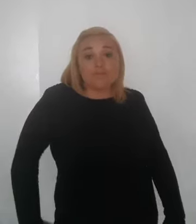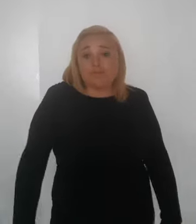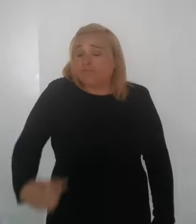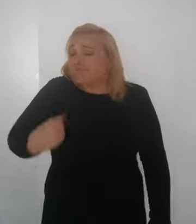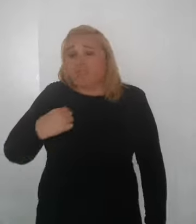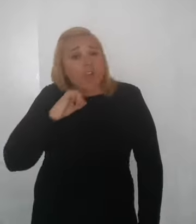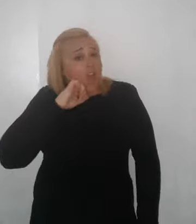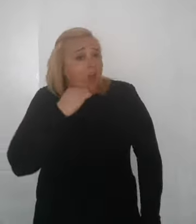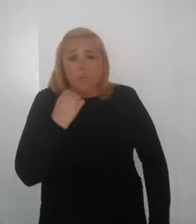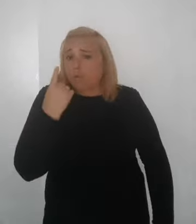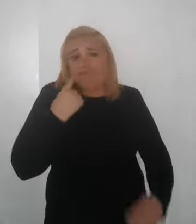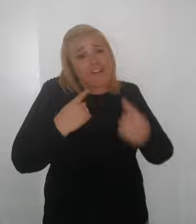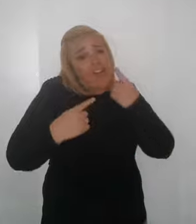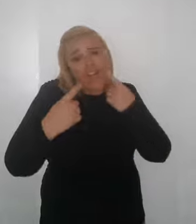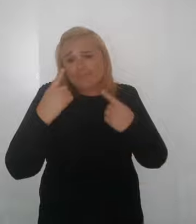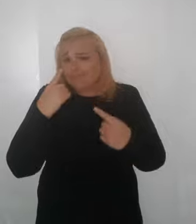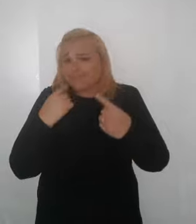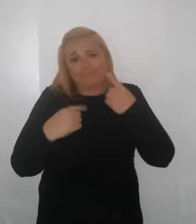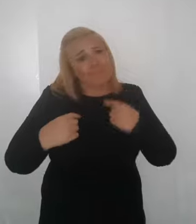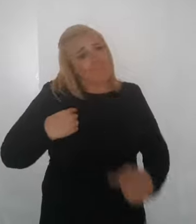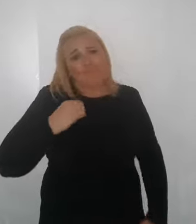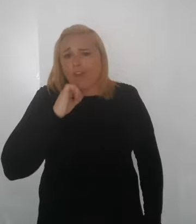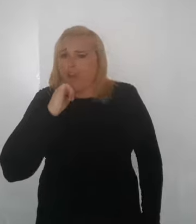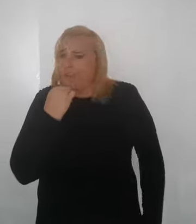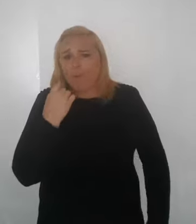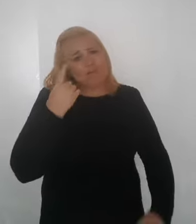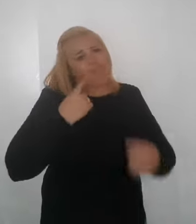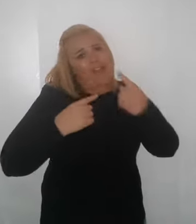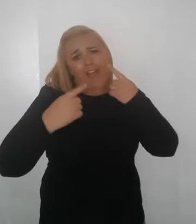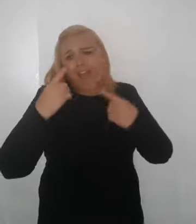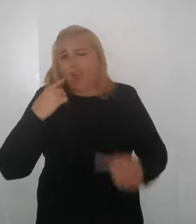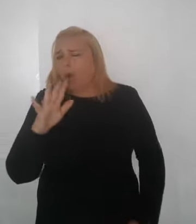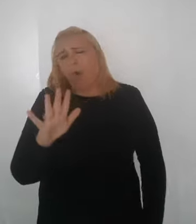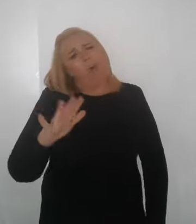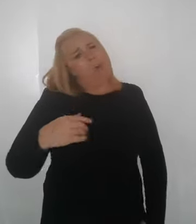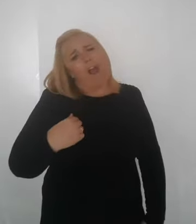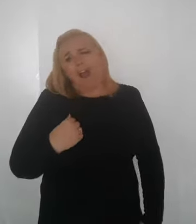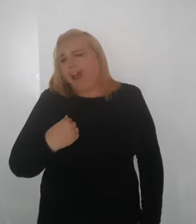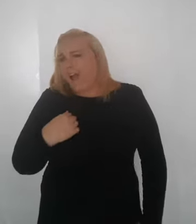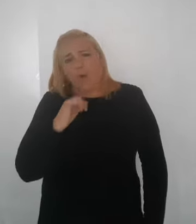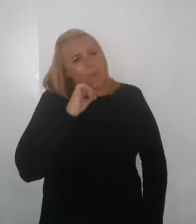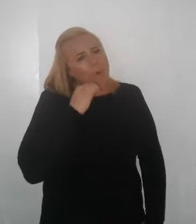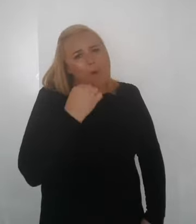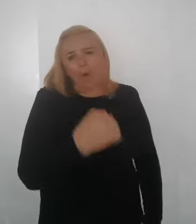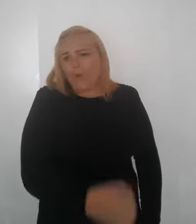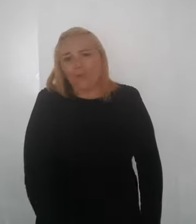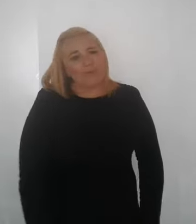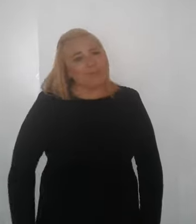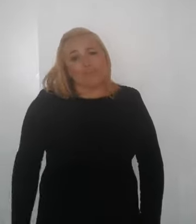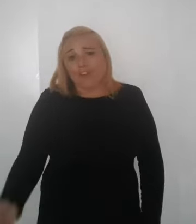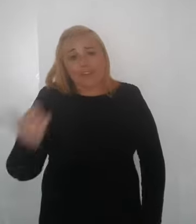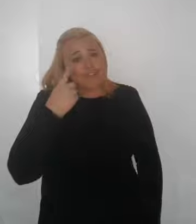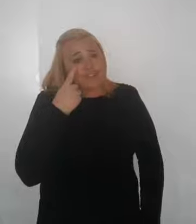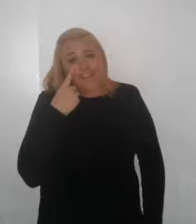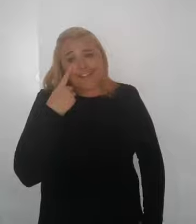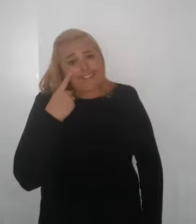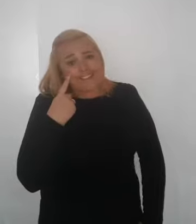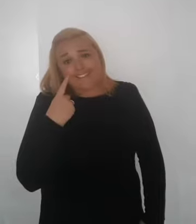I won't cry, I won't cry, no I won't shed a